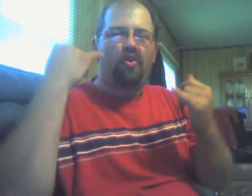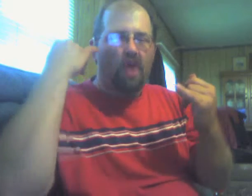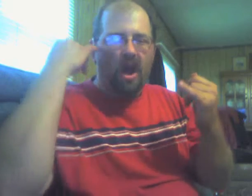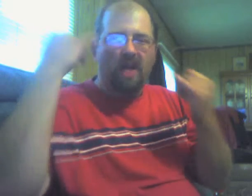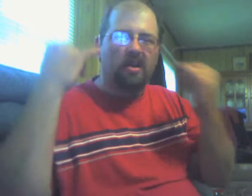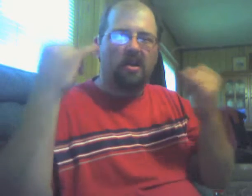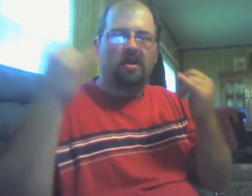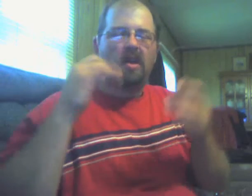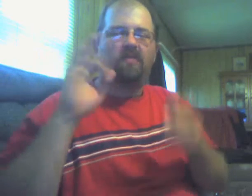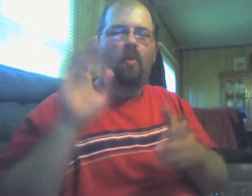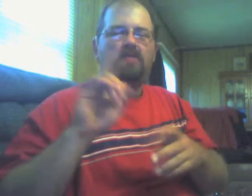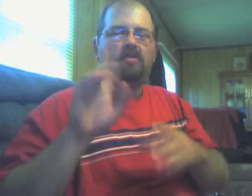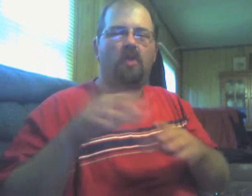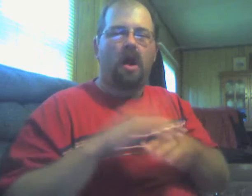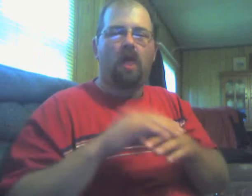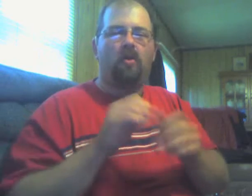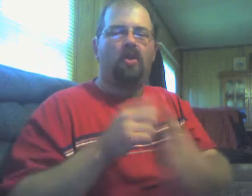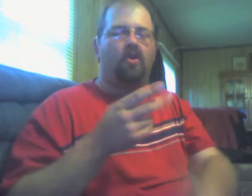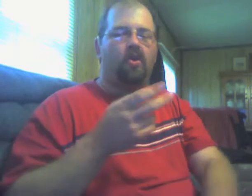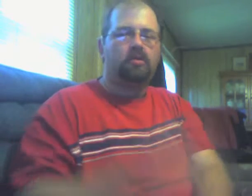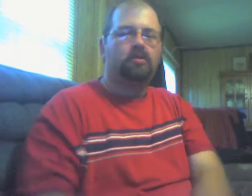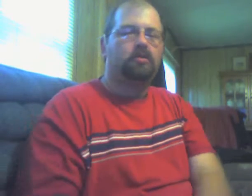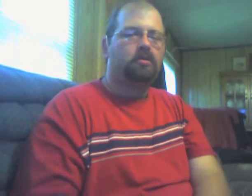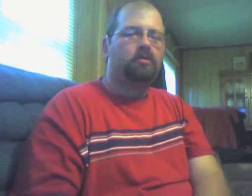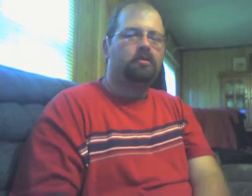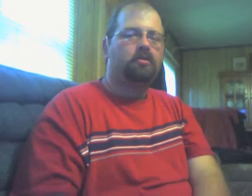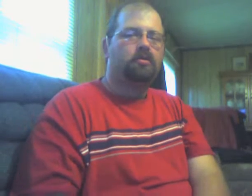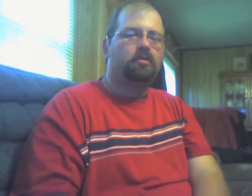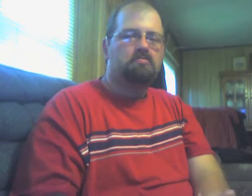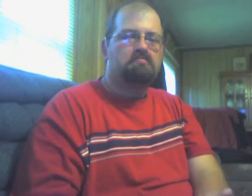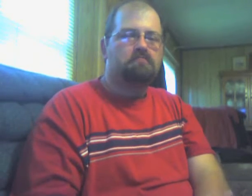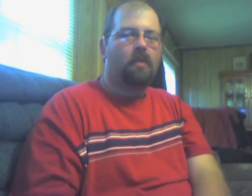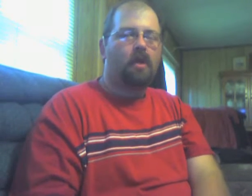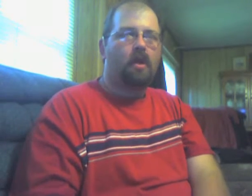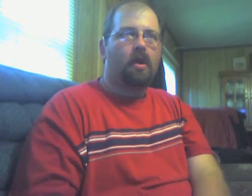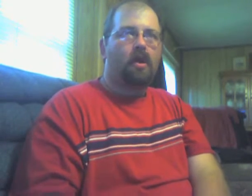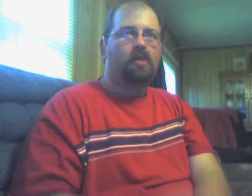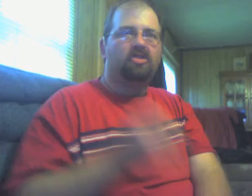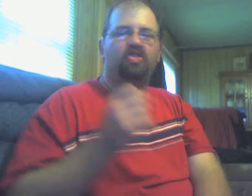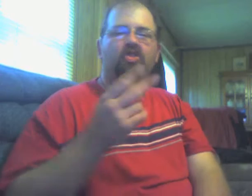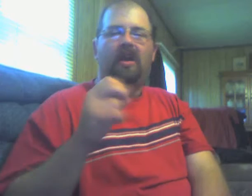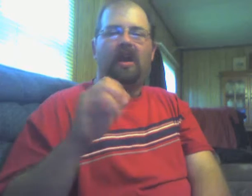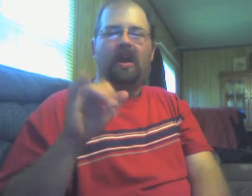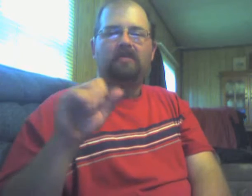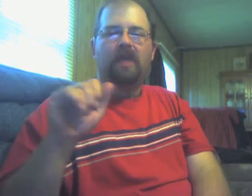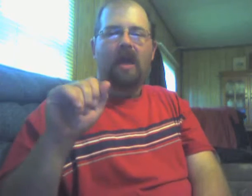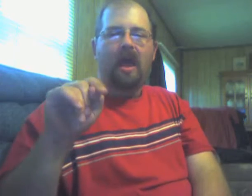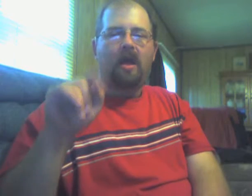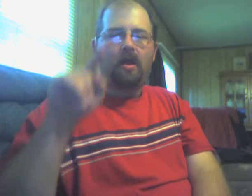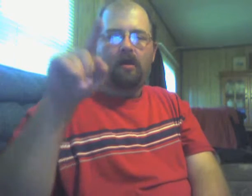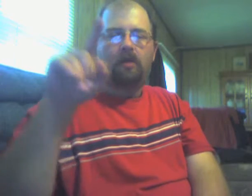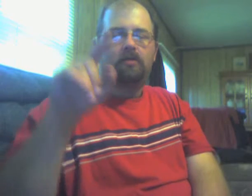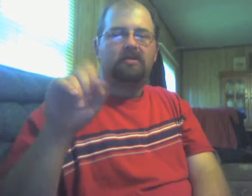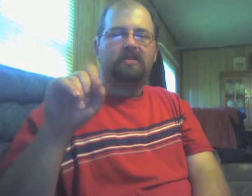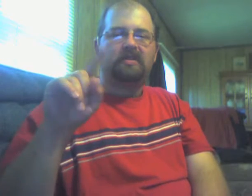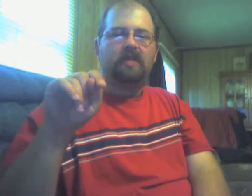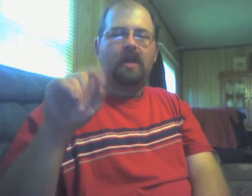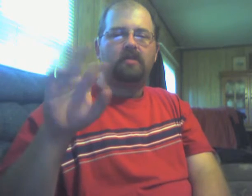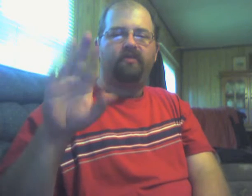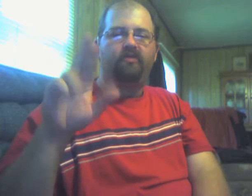Wow. Here you go. This is pretty good. Wow. That's fun. Yeah. You didn't say you could have a real one. We